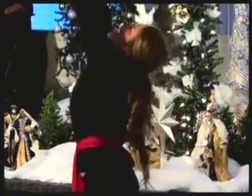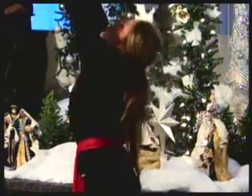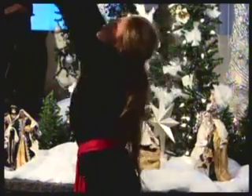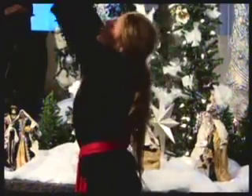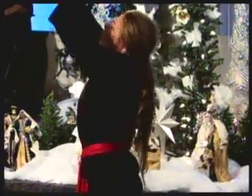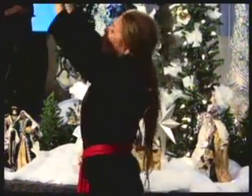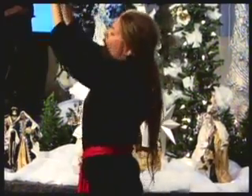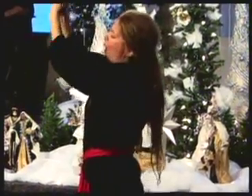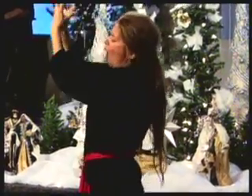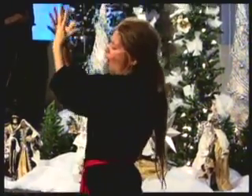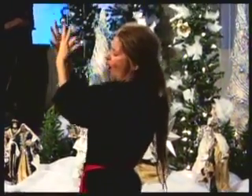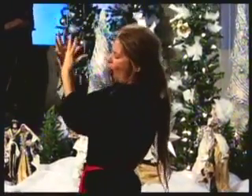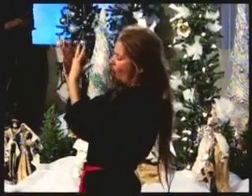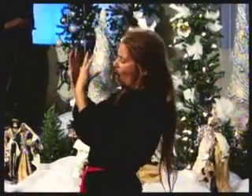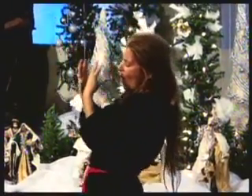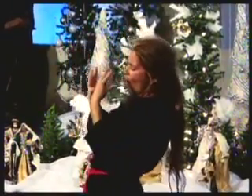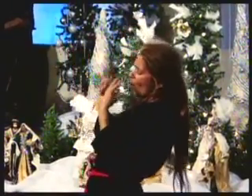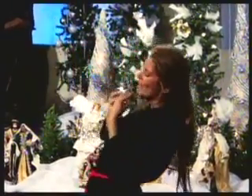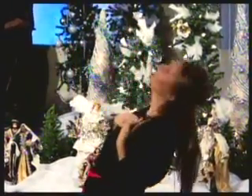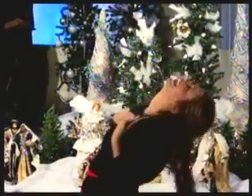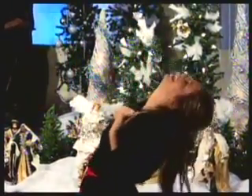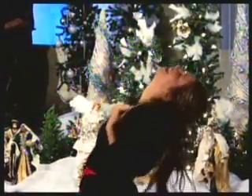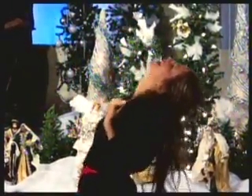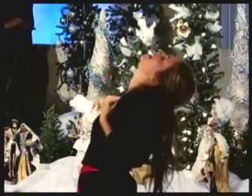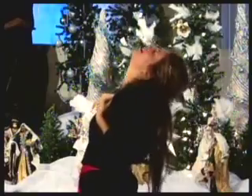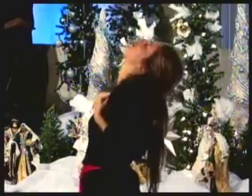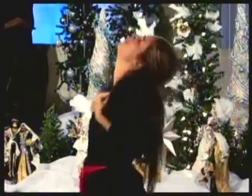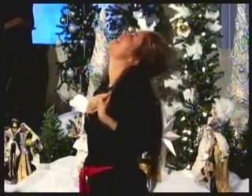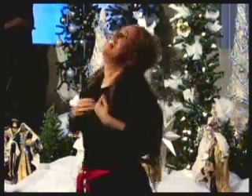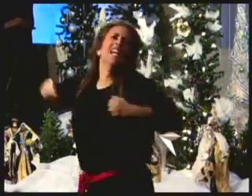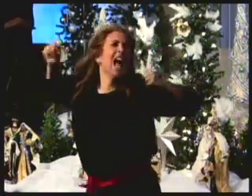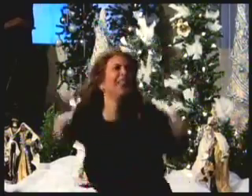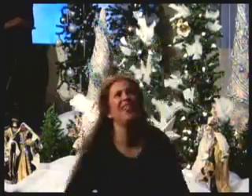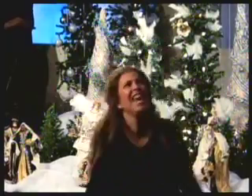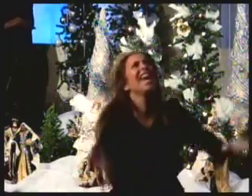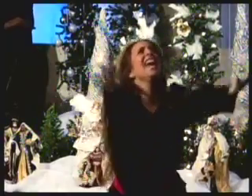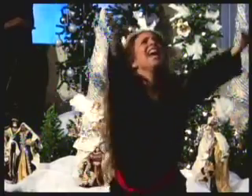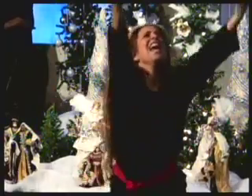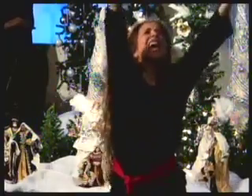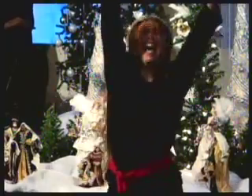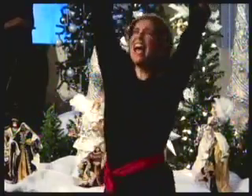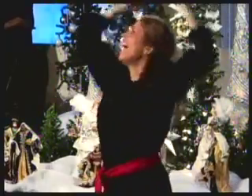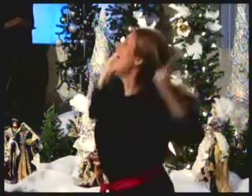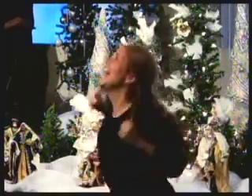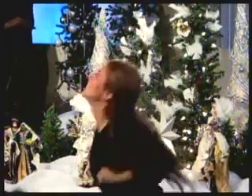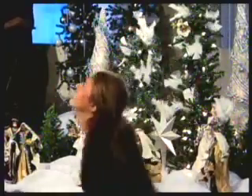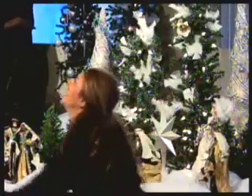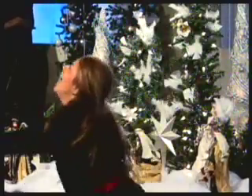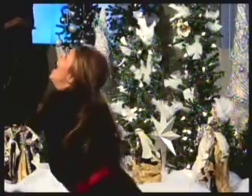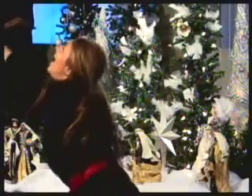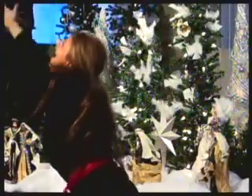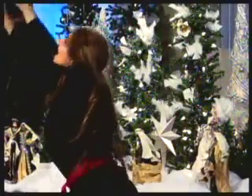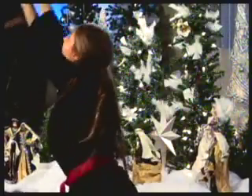enthrone Him This, this